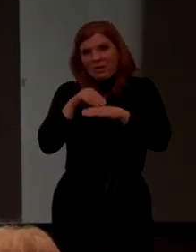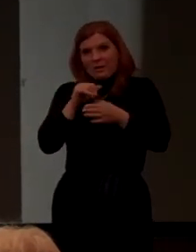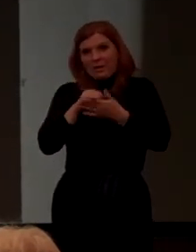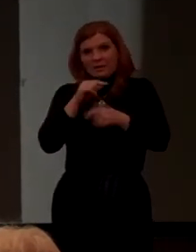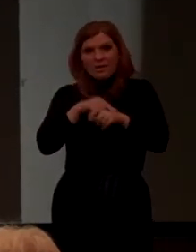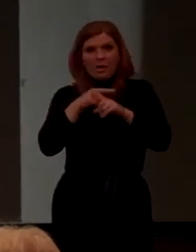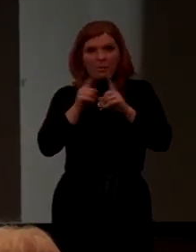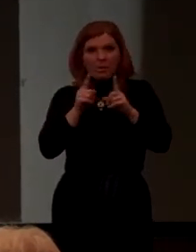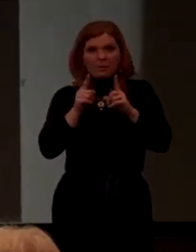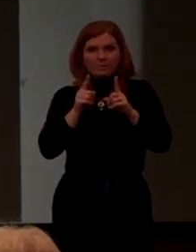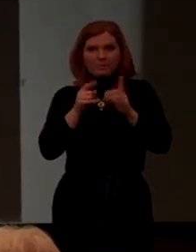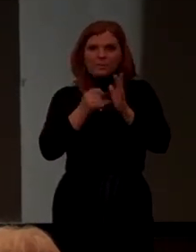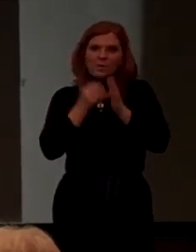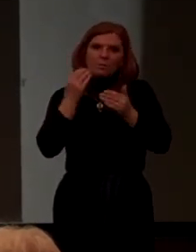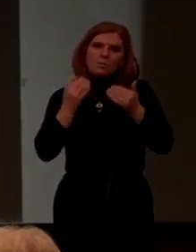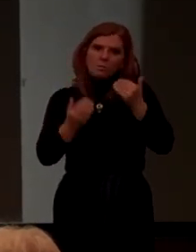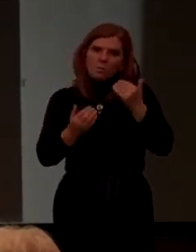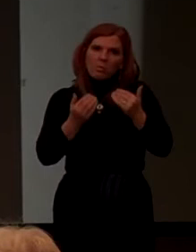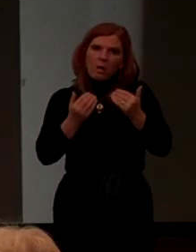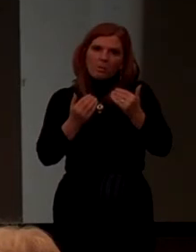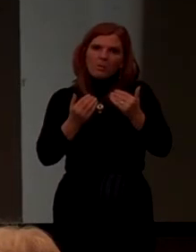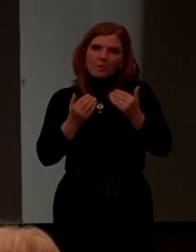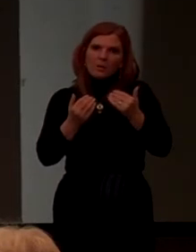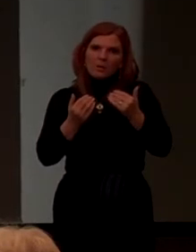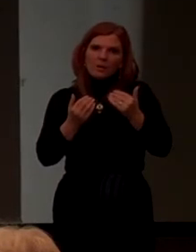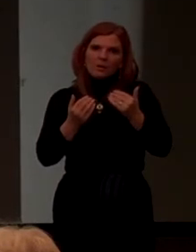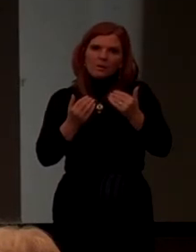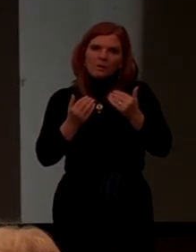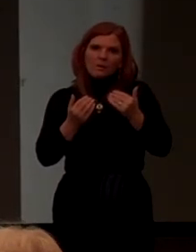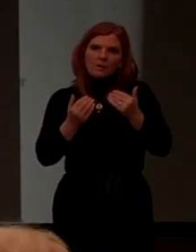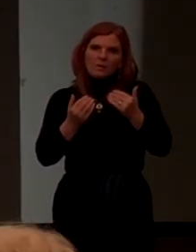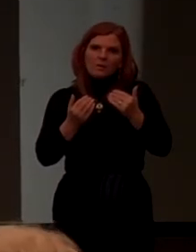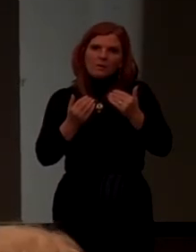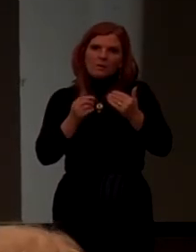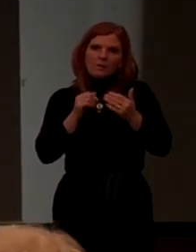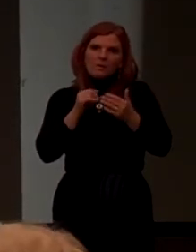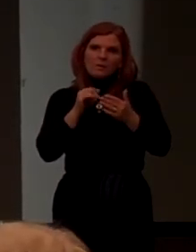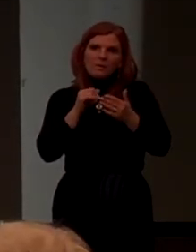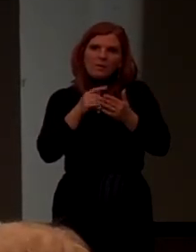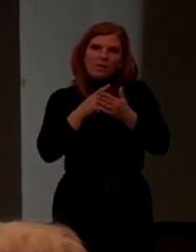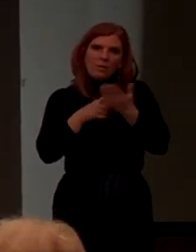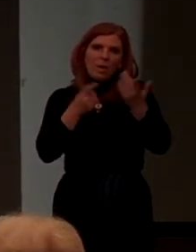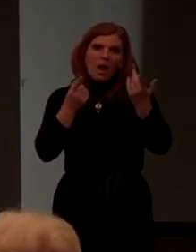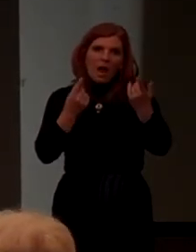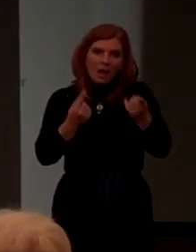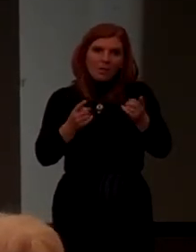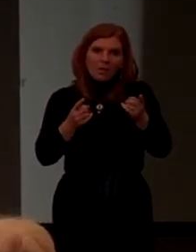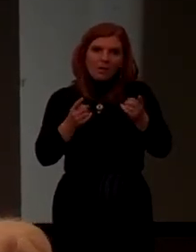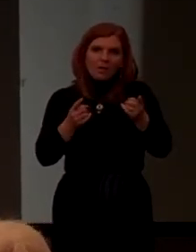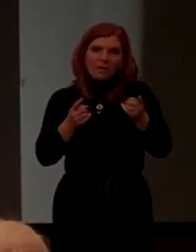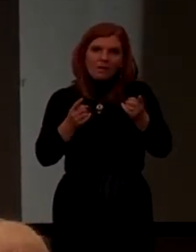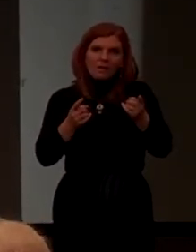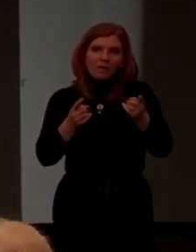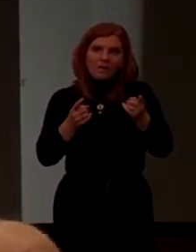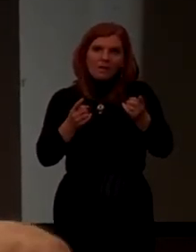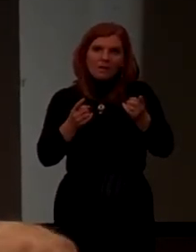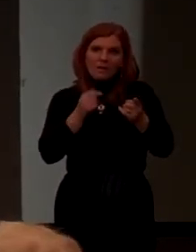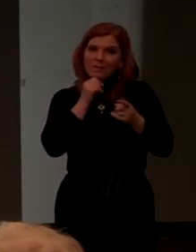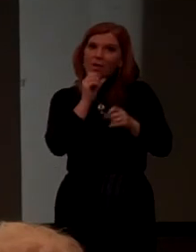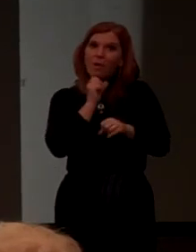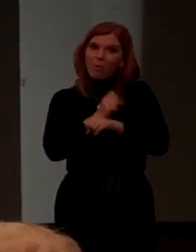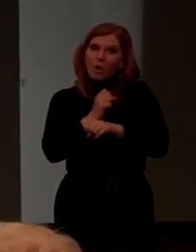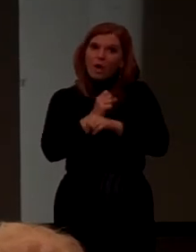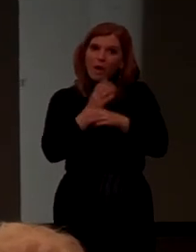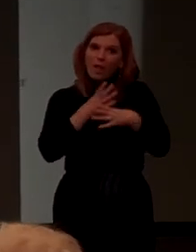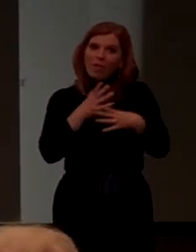it was probably the impact that I had from not working